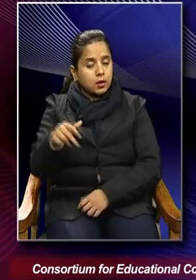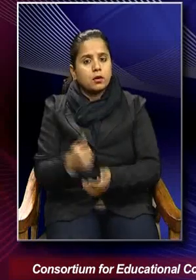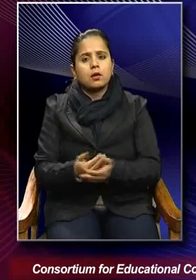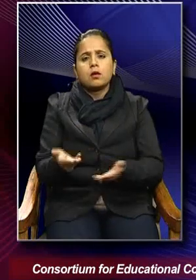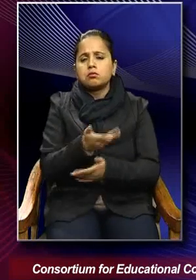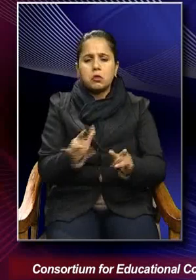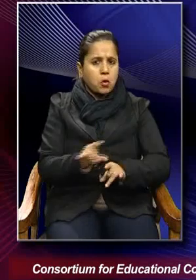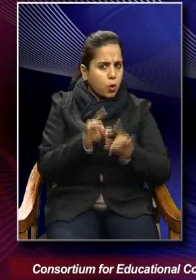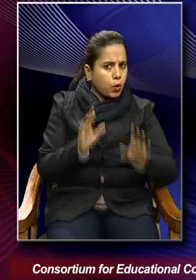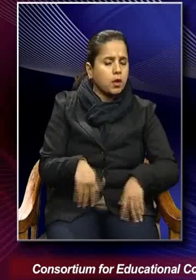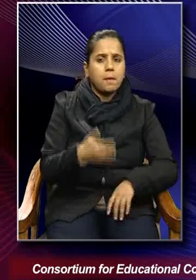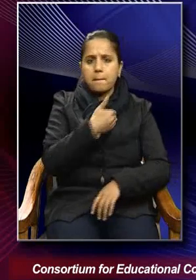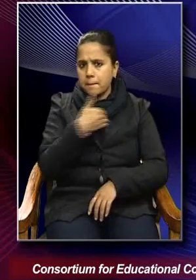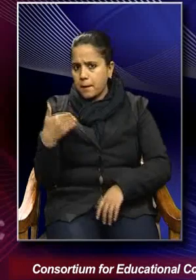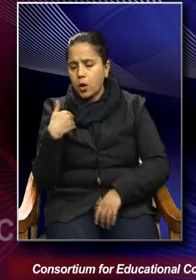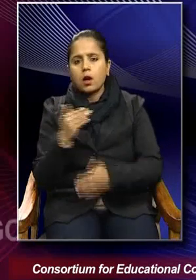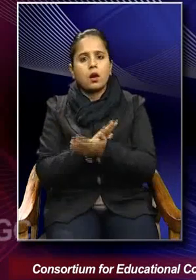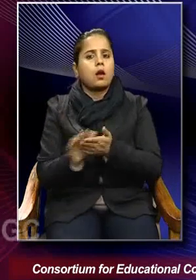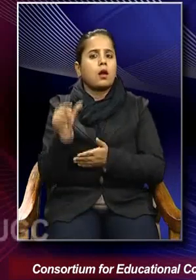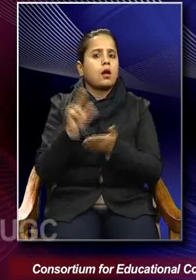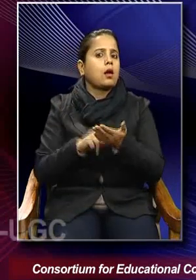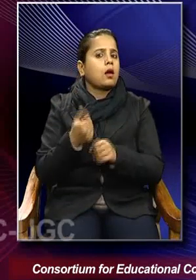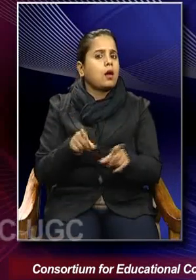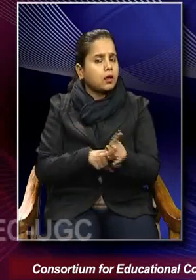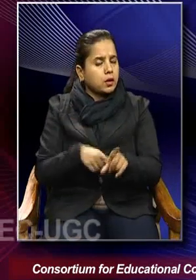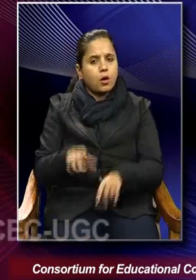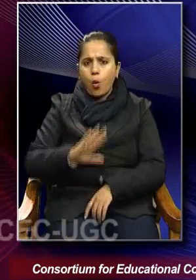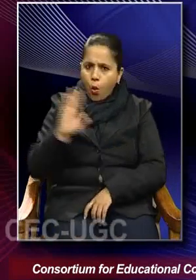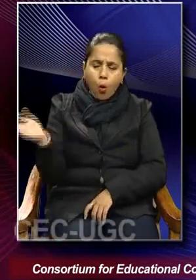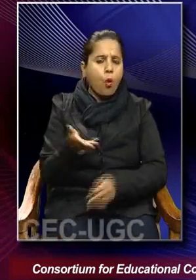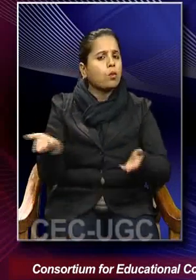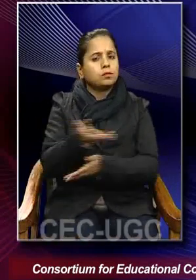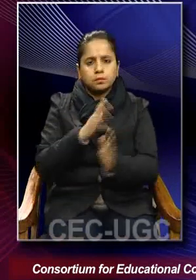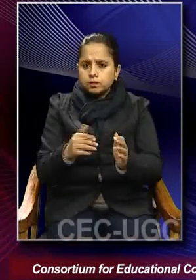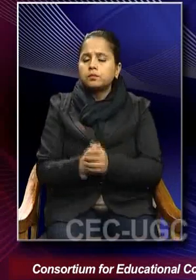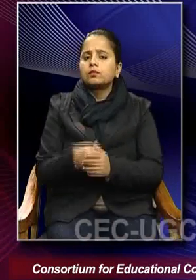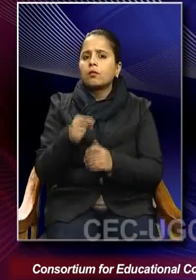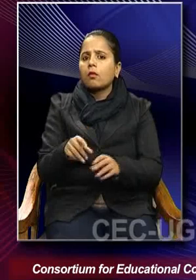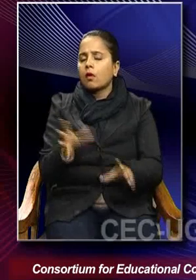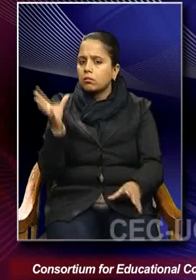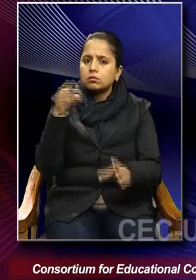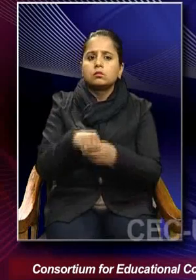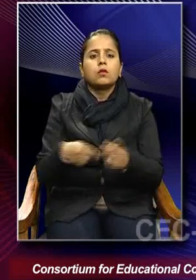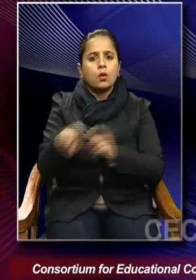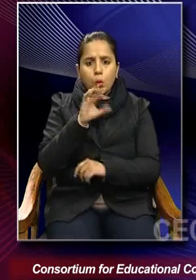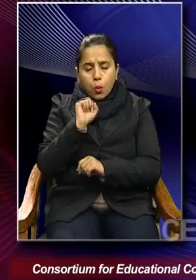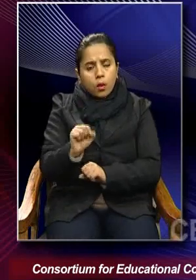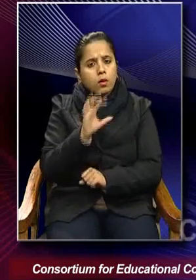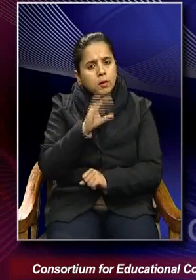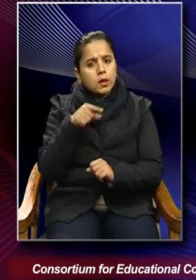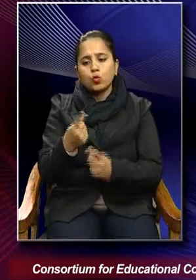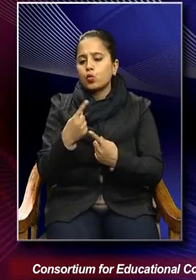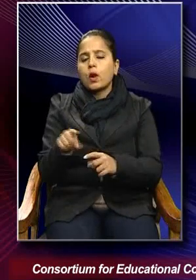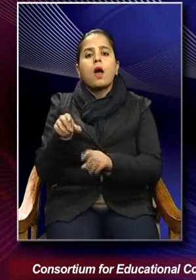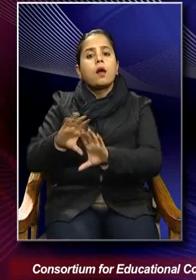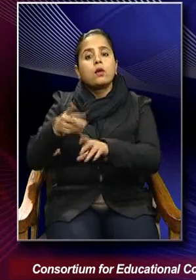it Austria, Poland, Hungary, they are all, uh, getting, uh, folded, uh, under the right wing